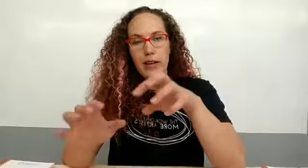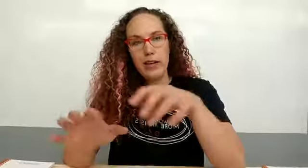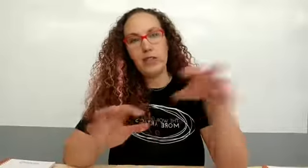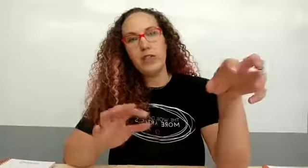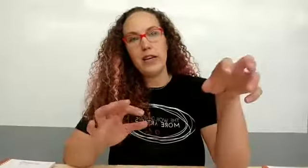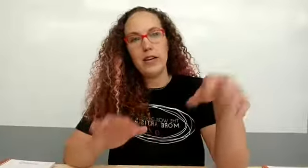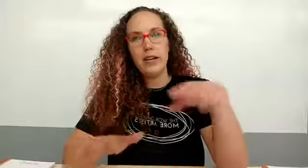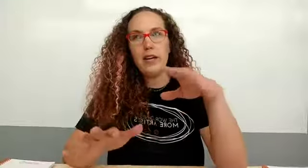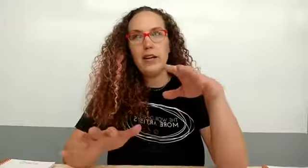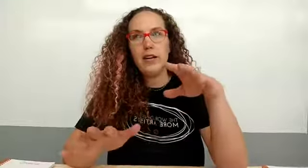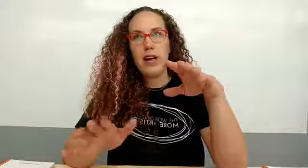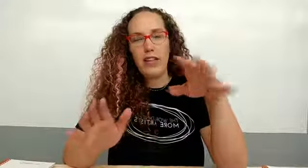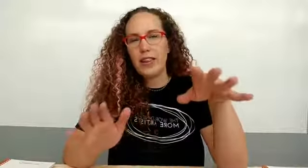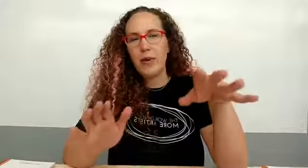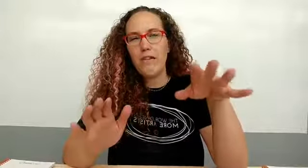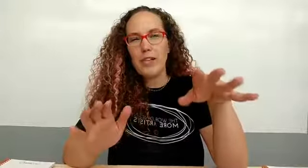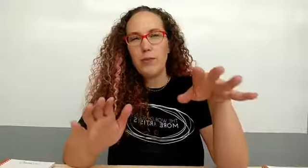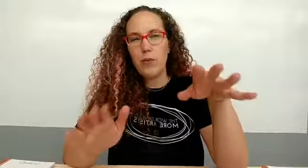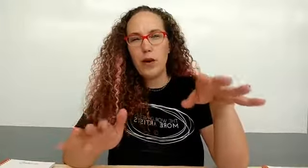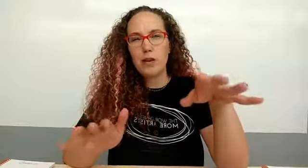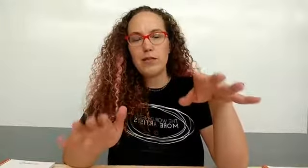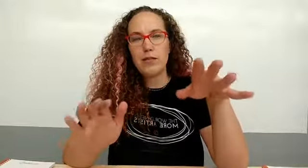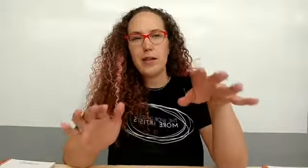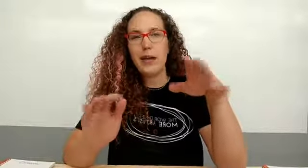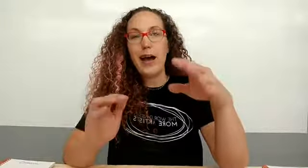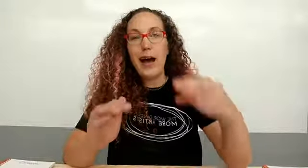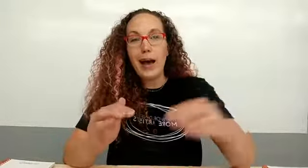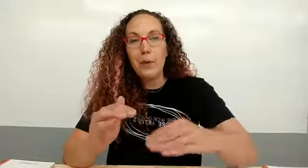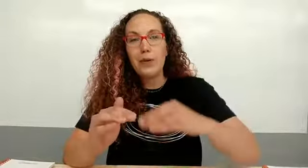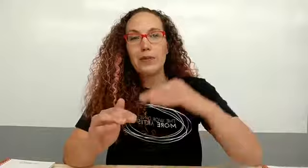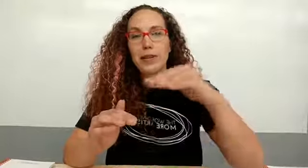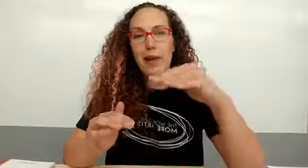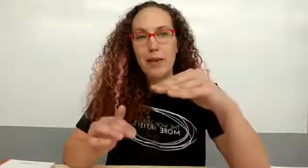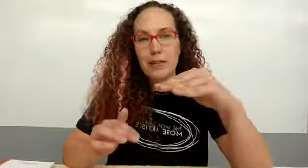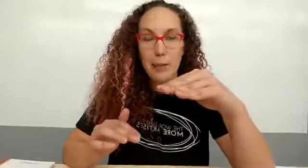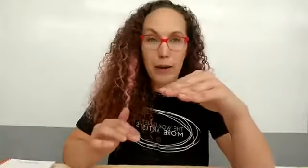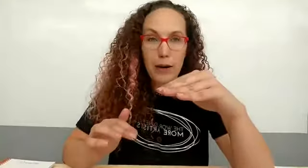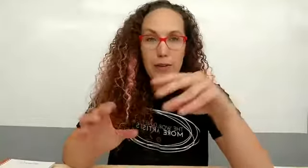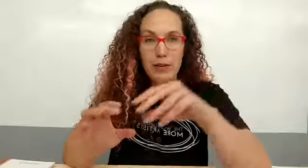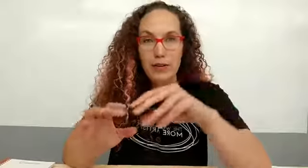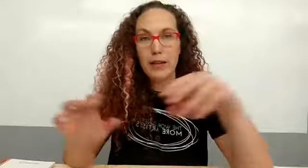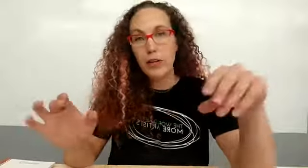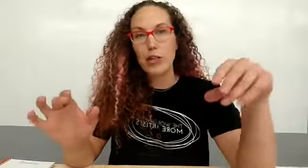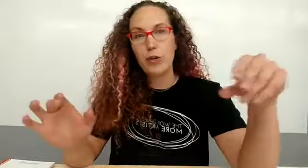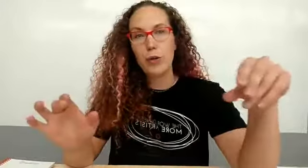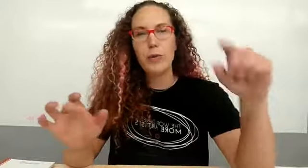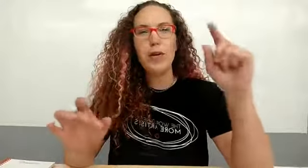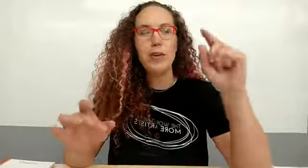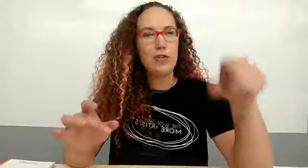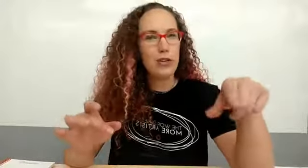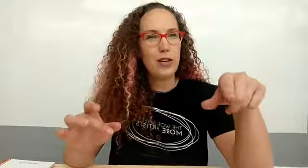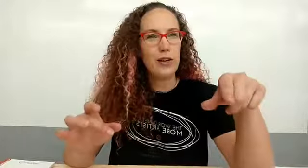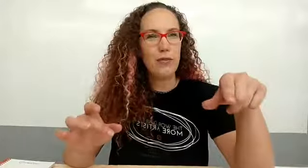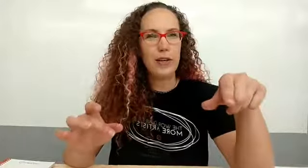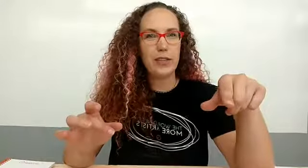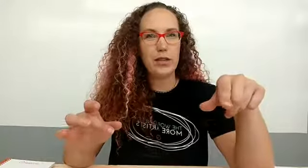interested i think the way facebook works is that when i post a comment tomorrow that says here's the group you should get a notification